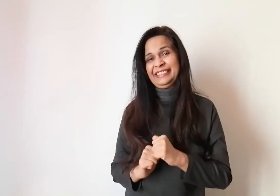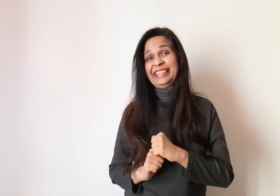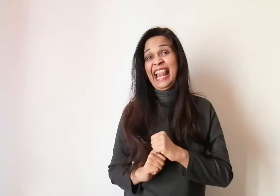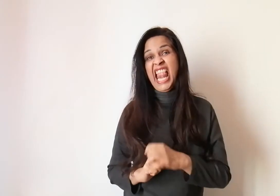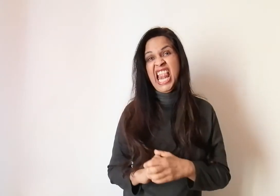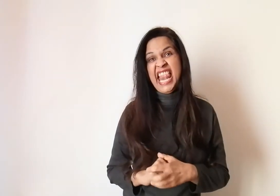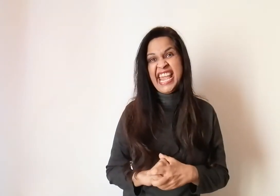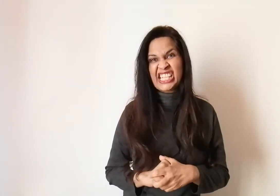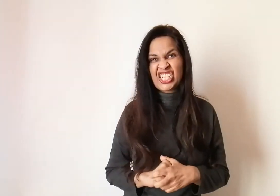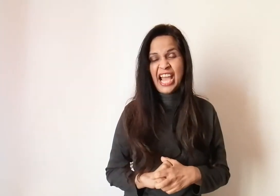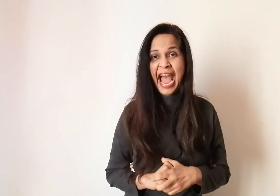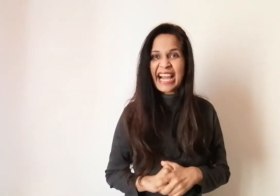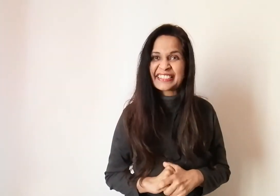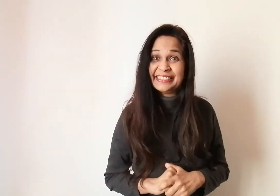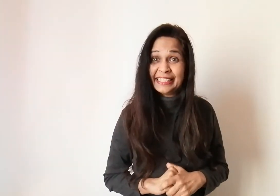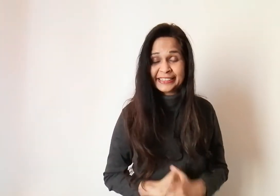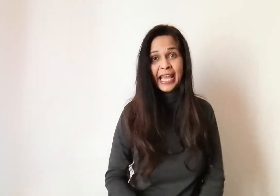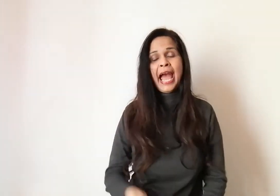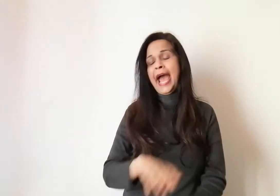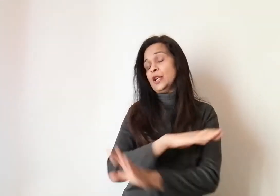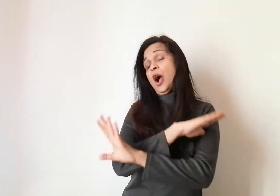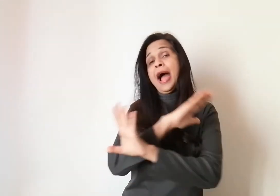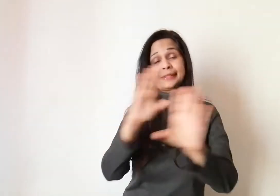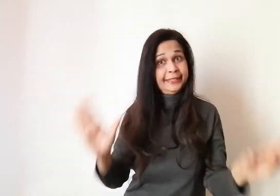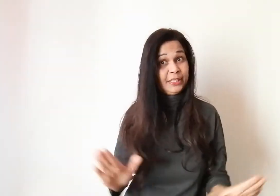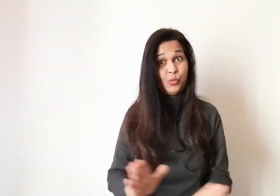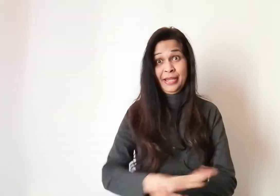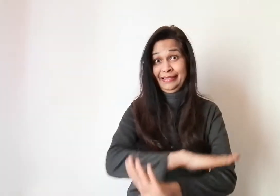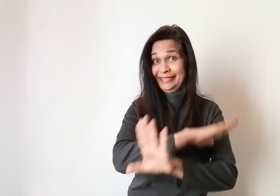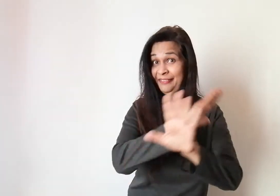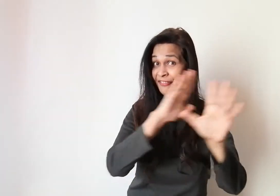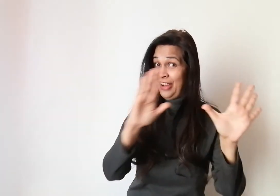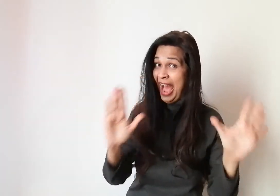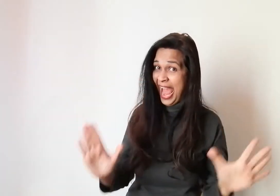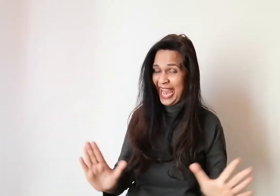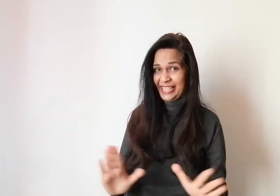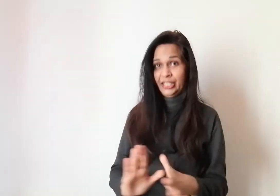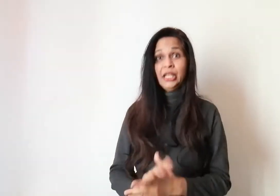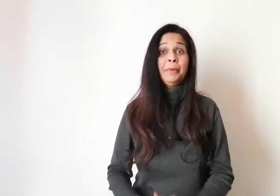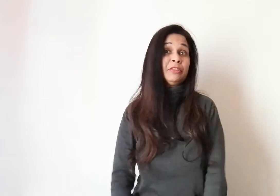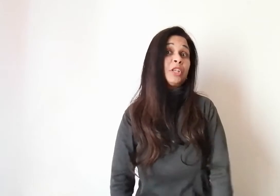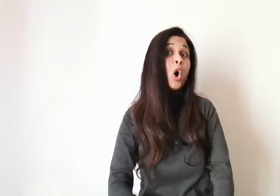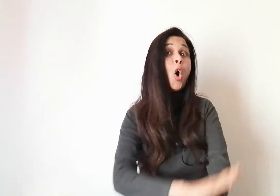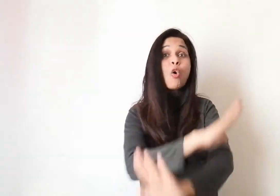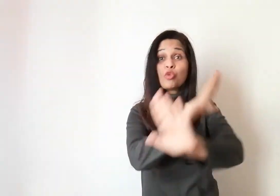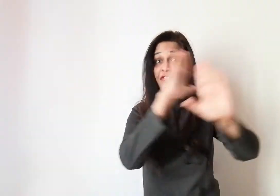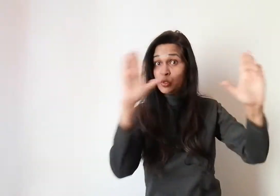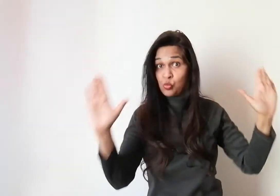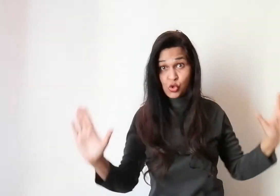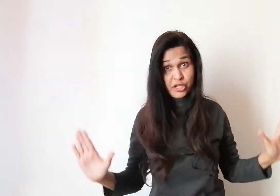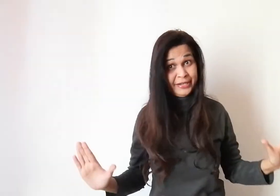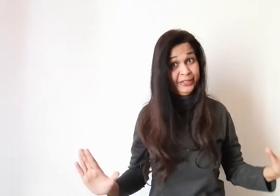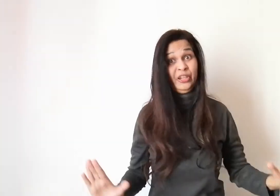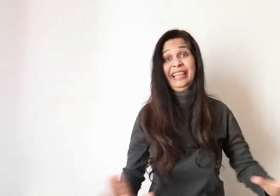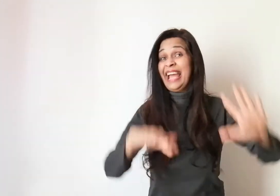less accidents. I know accidents we cannot avoid because all over the world you get